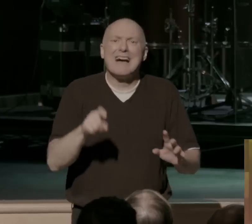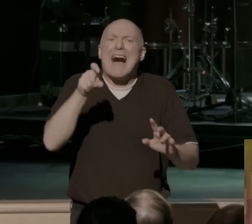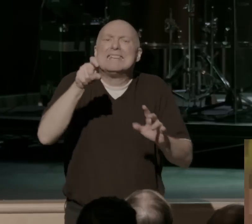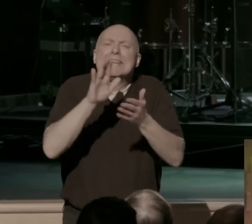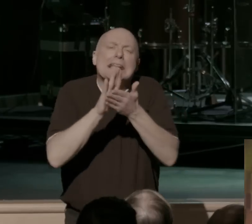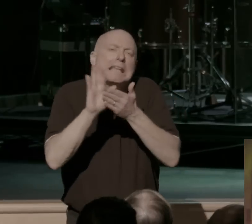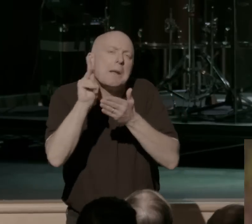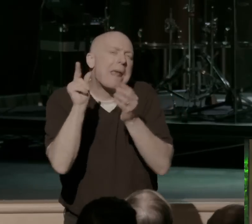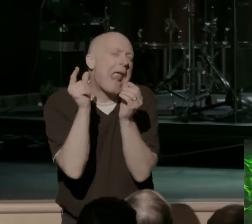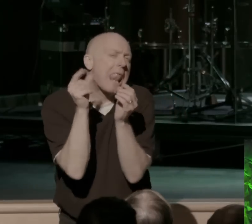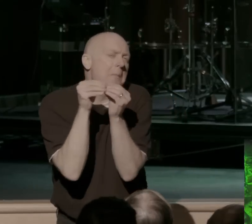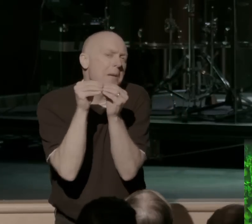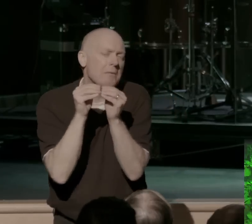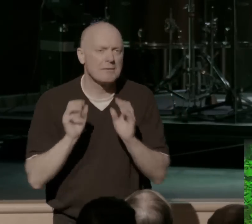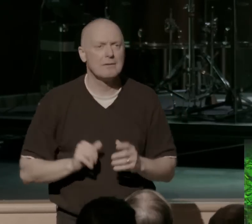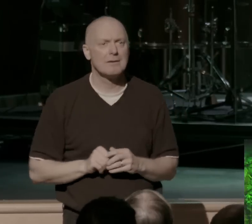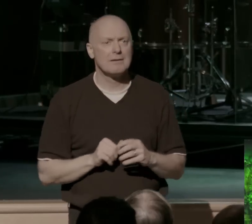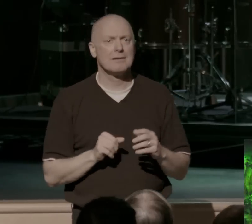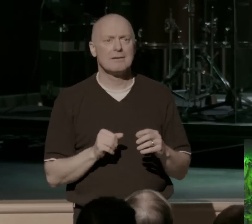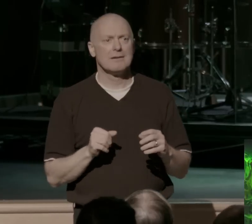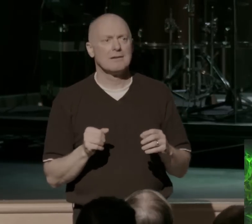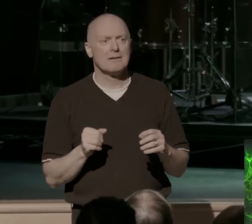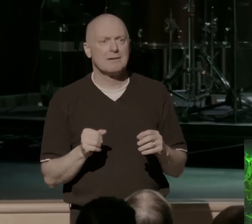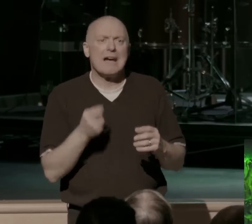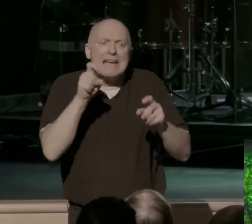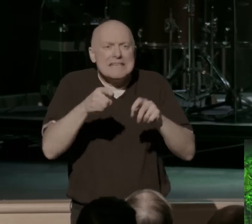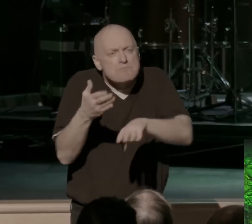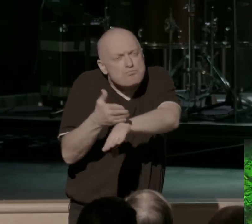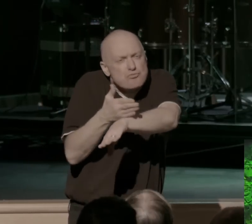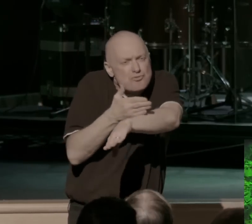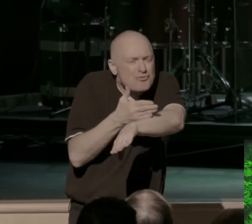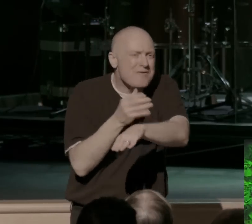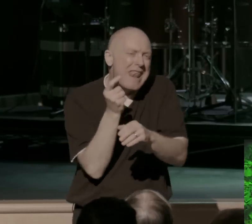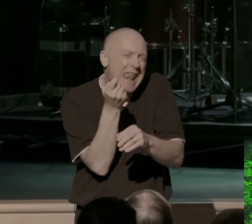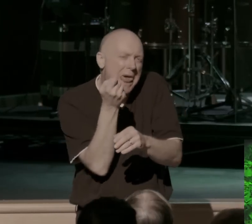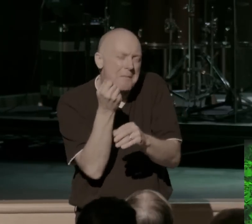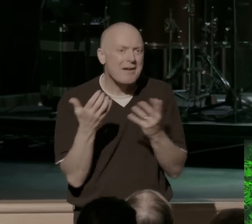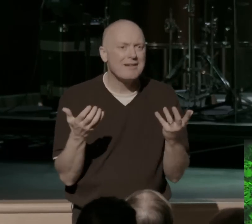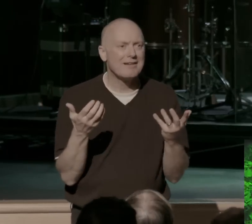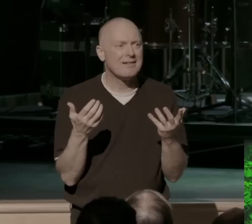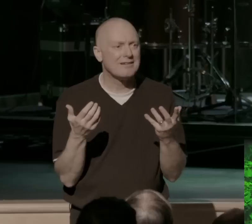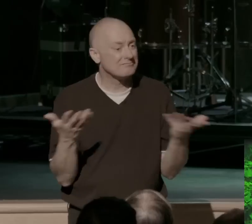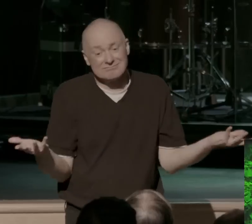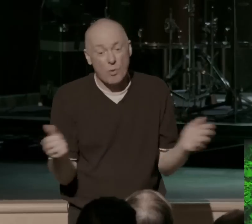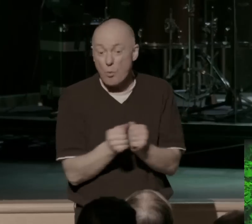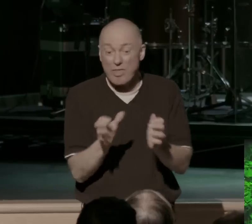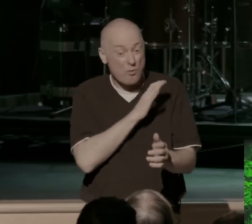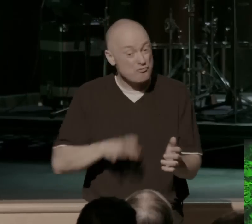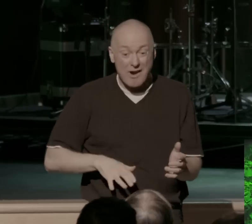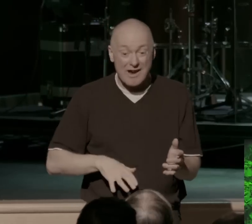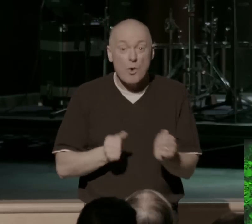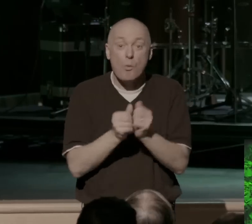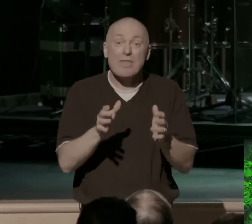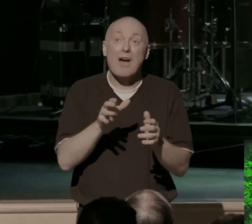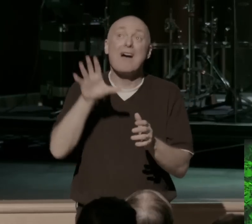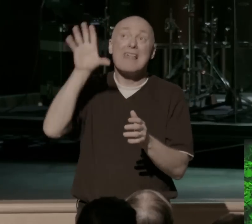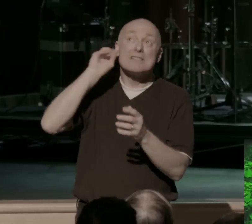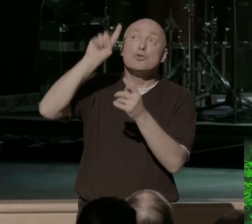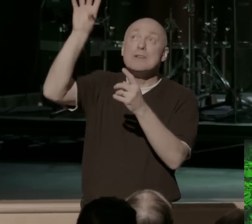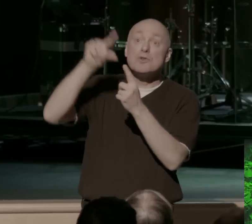up. You don't just need to improve yourself a little bit without abiding in Christ, without listening to his word, without being connected with